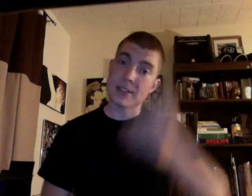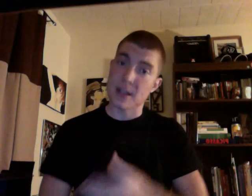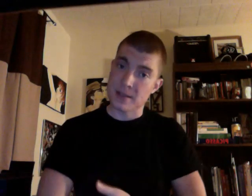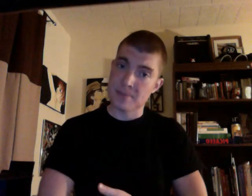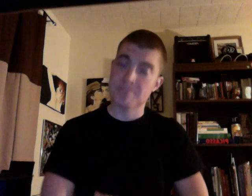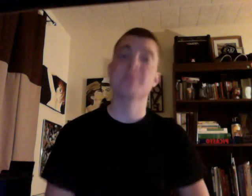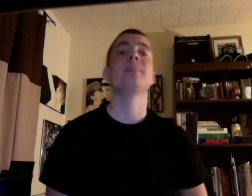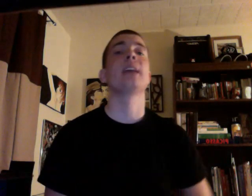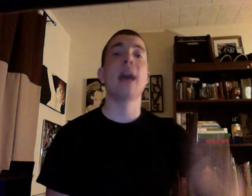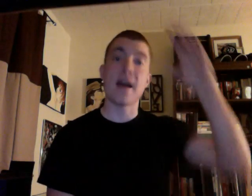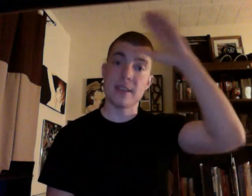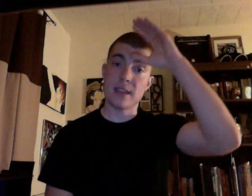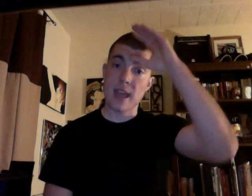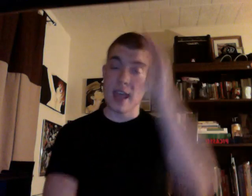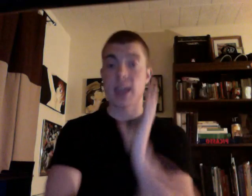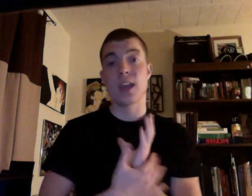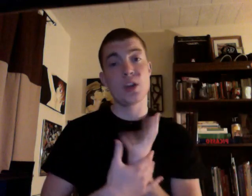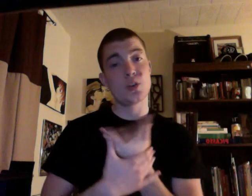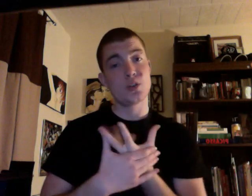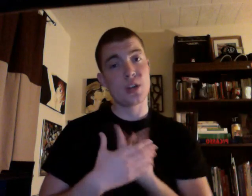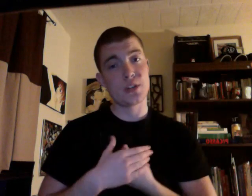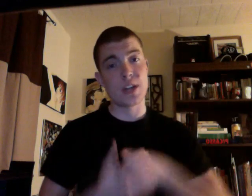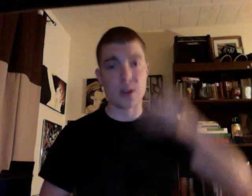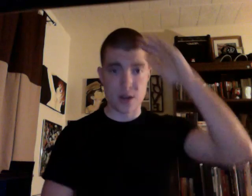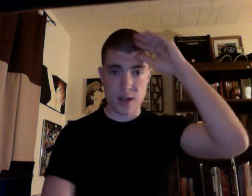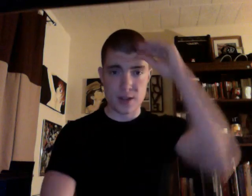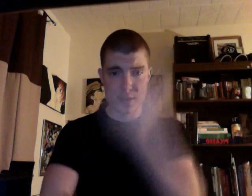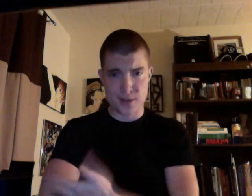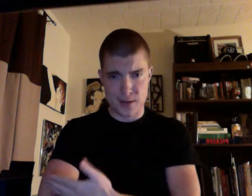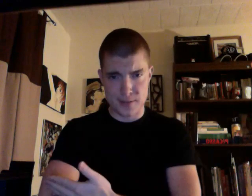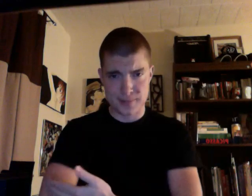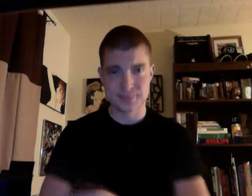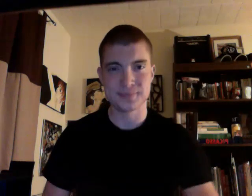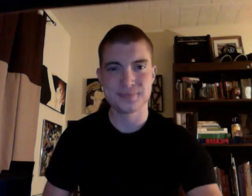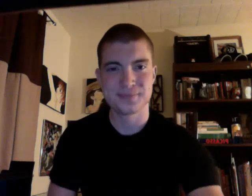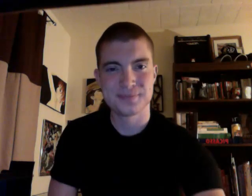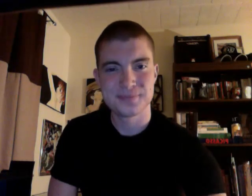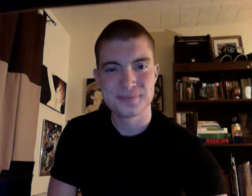son, having a transgendered son. in baby. Thank